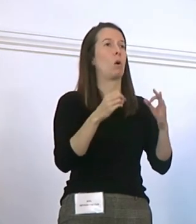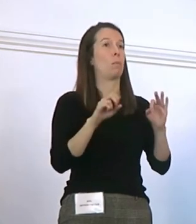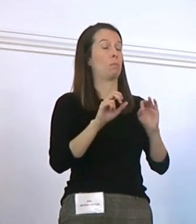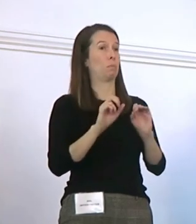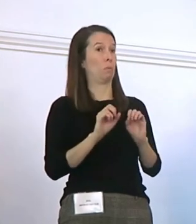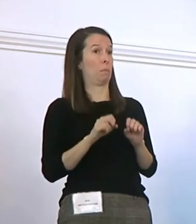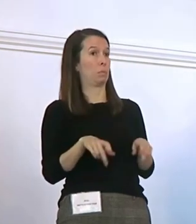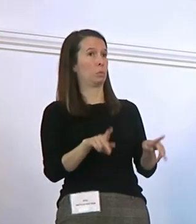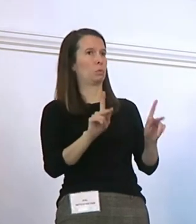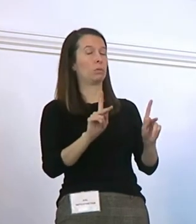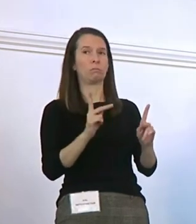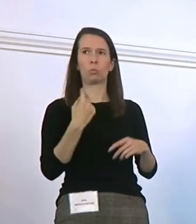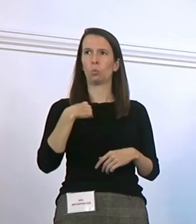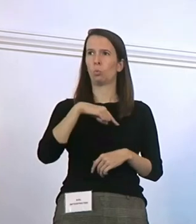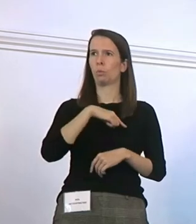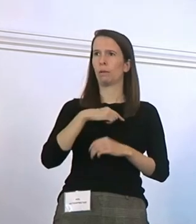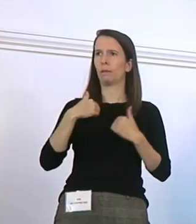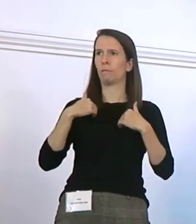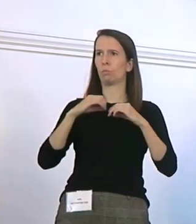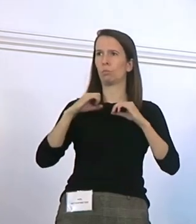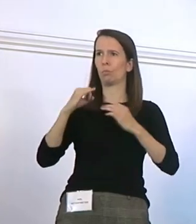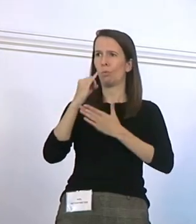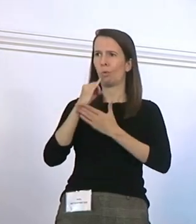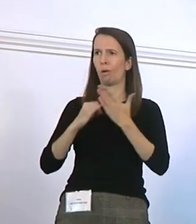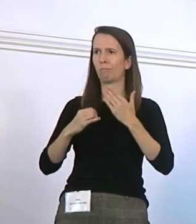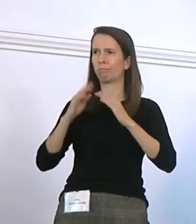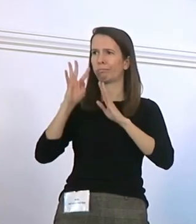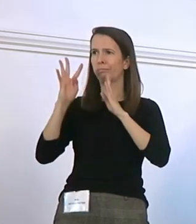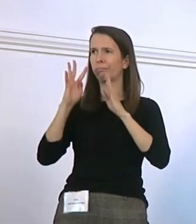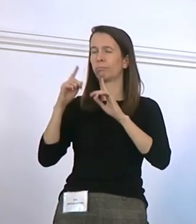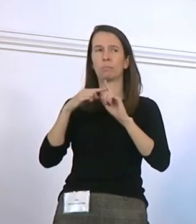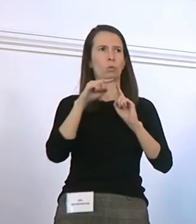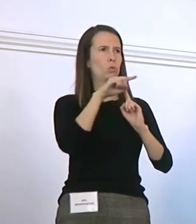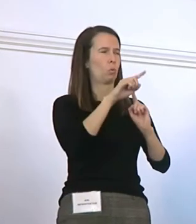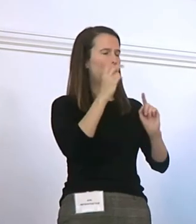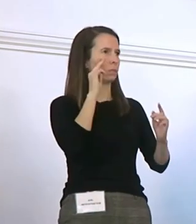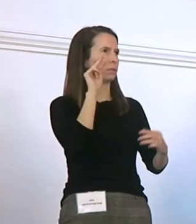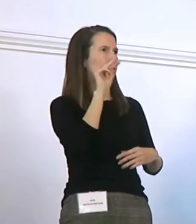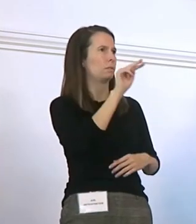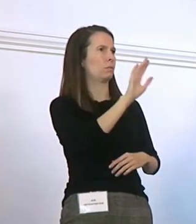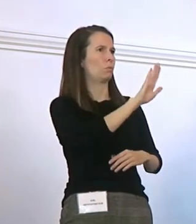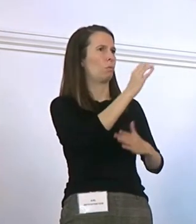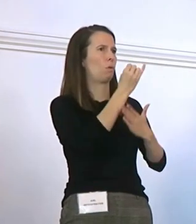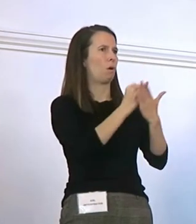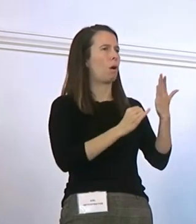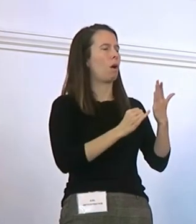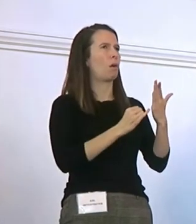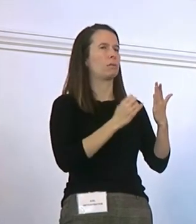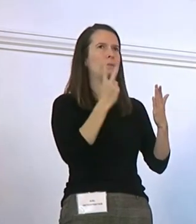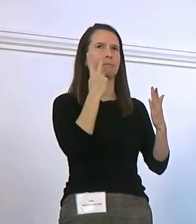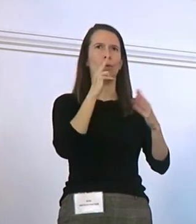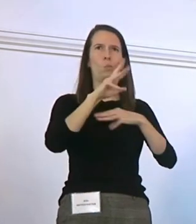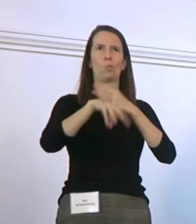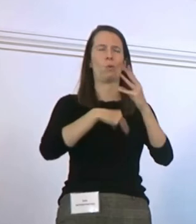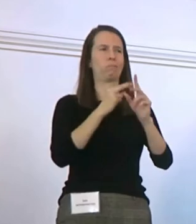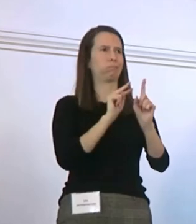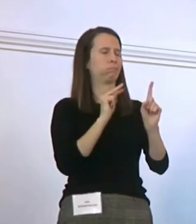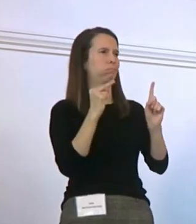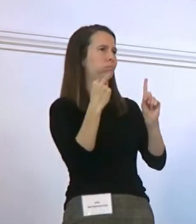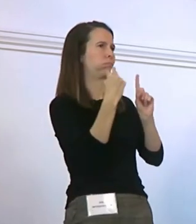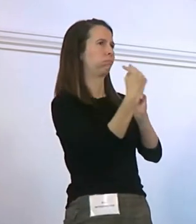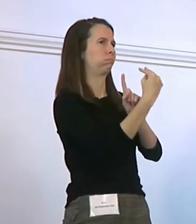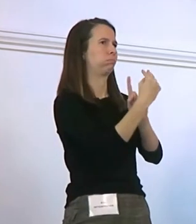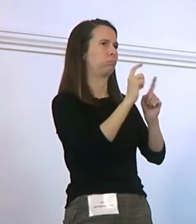to see the world in a more beautiful way. So I'm grateful. I want to say as well